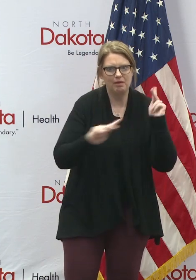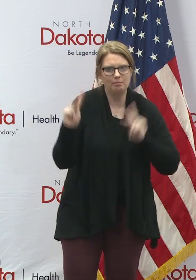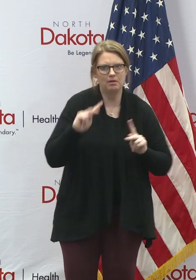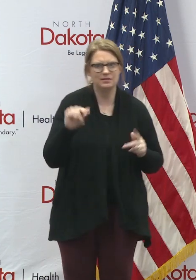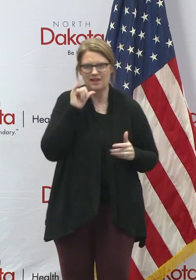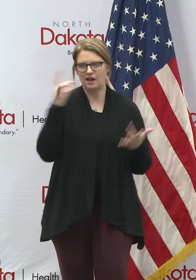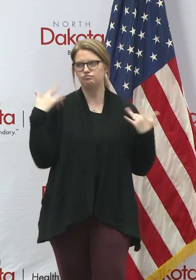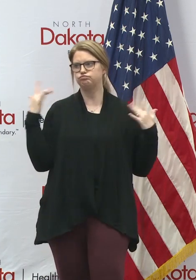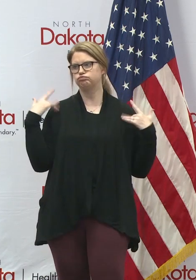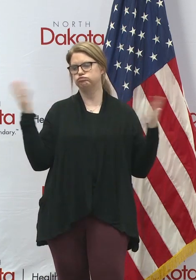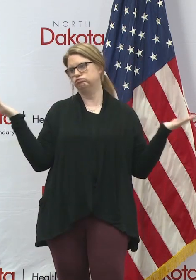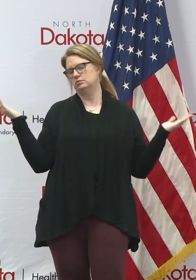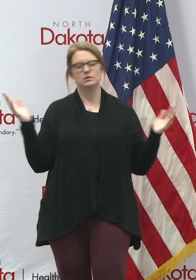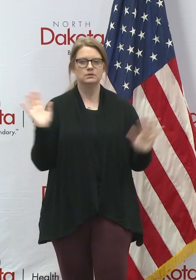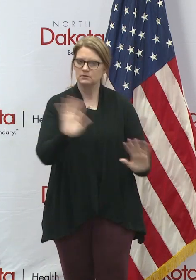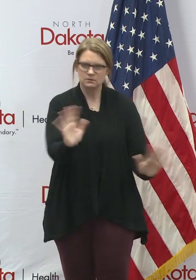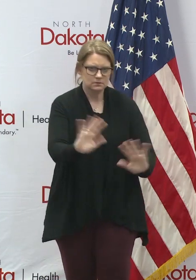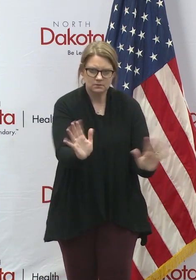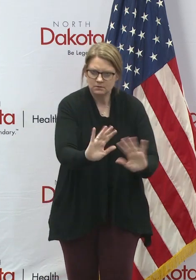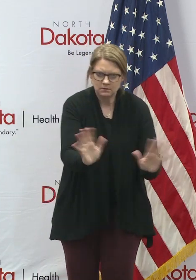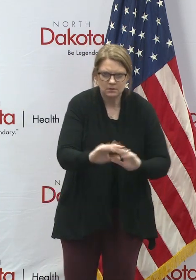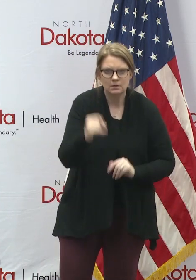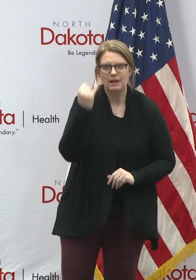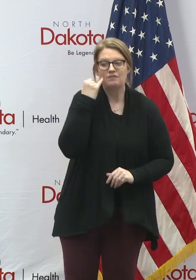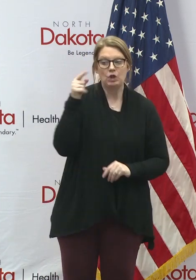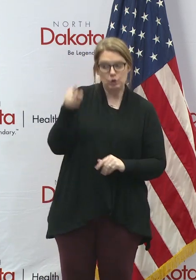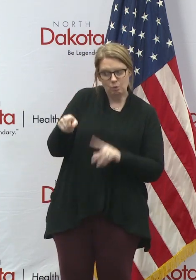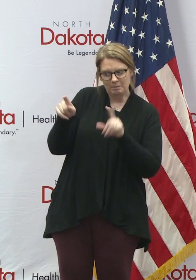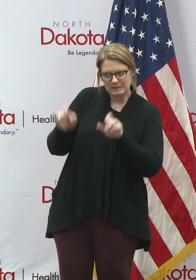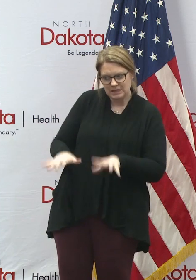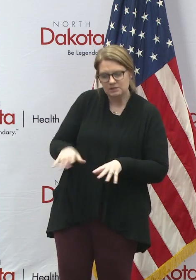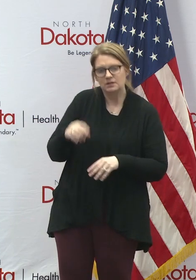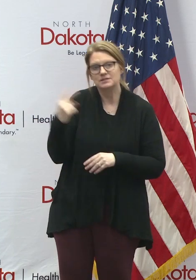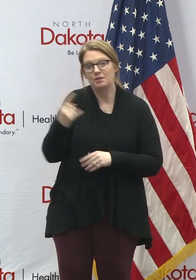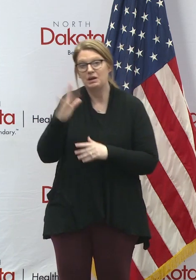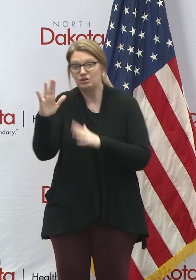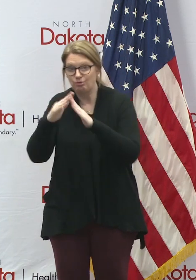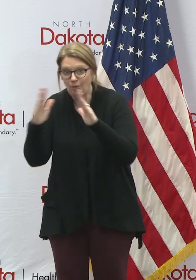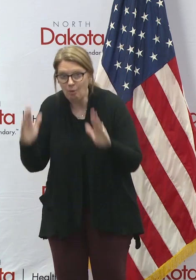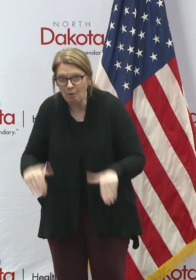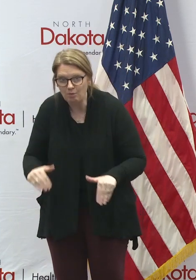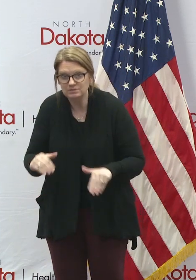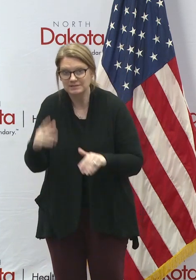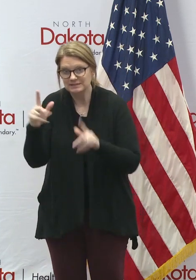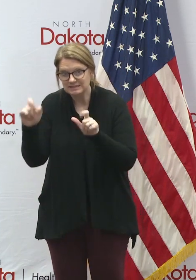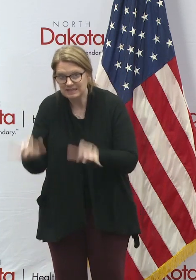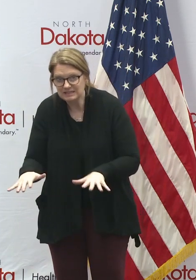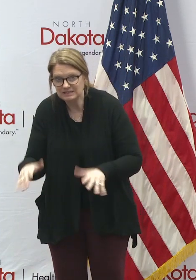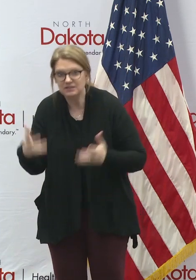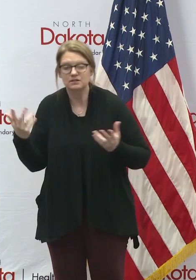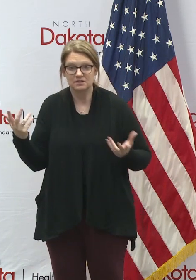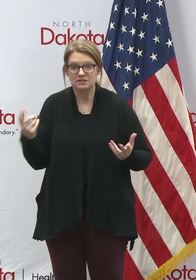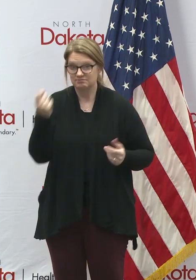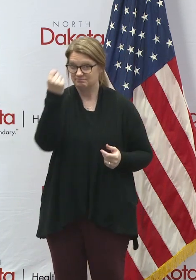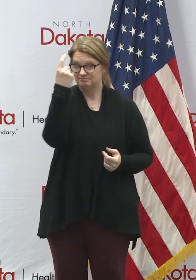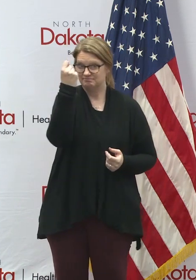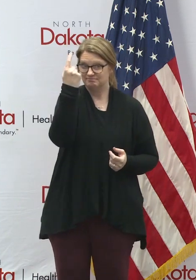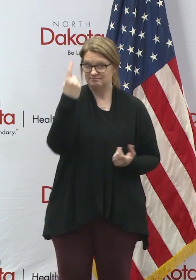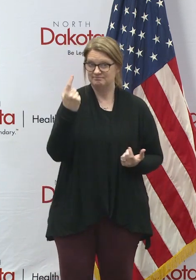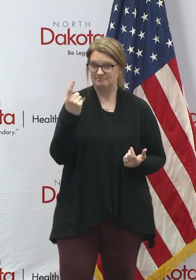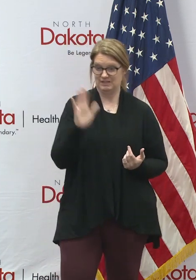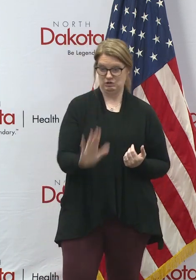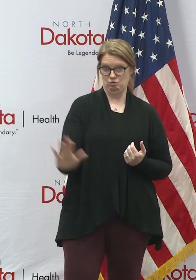who's being tested or someone in your household is being tested, you know, you should make sure that you're